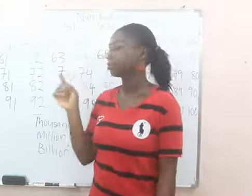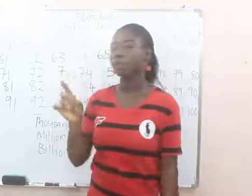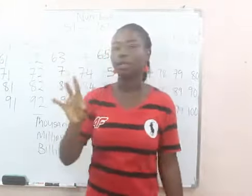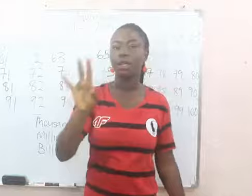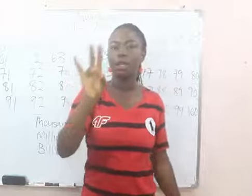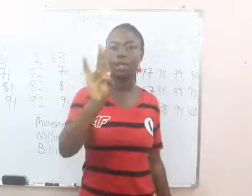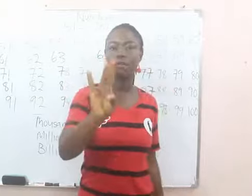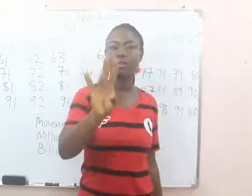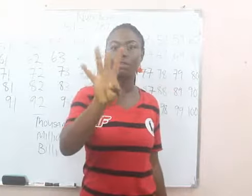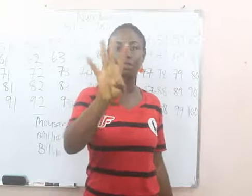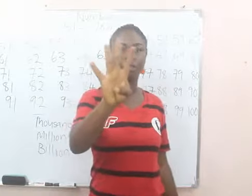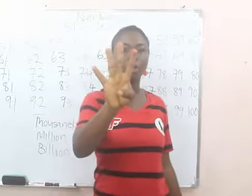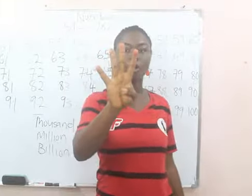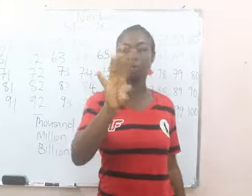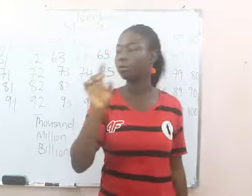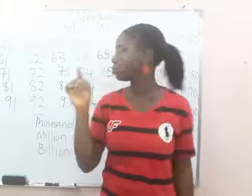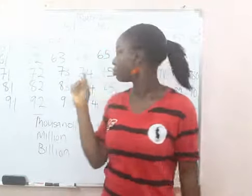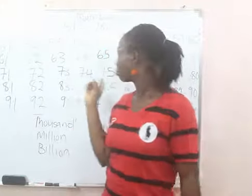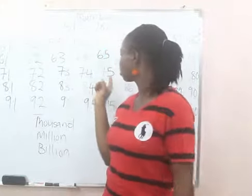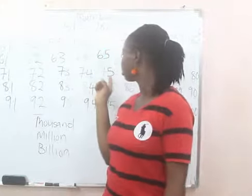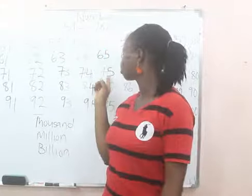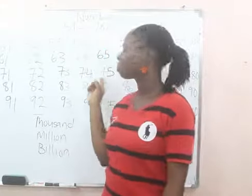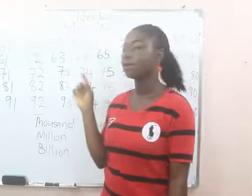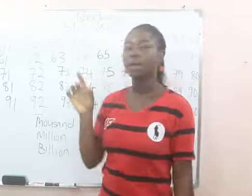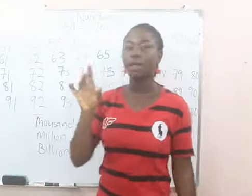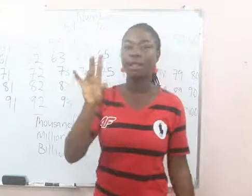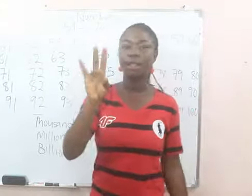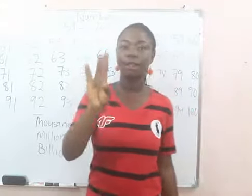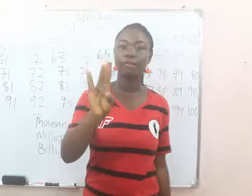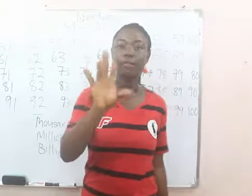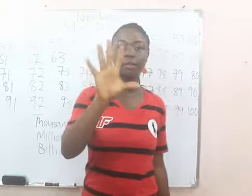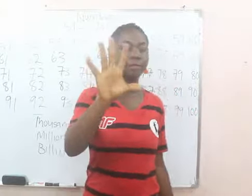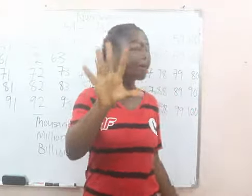74, 75,